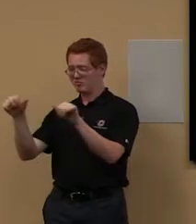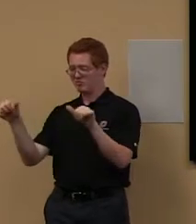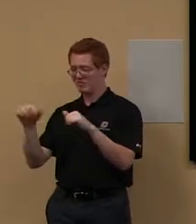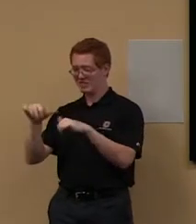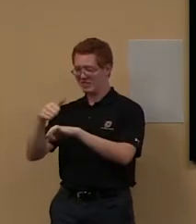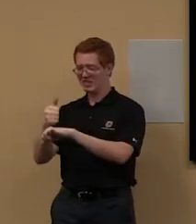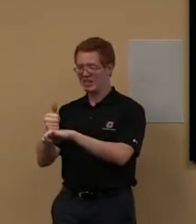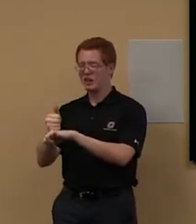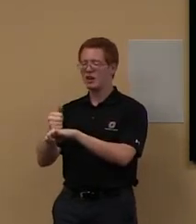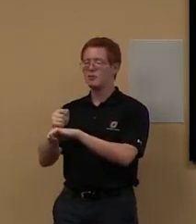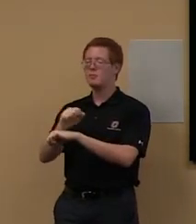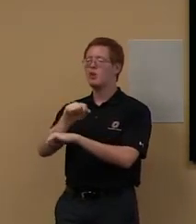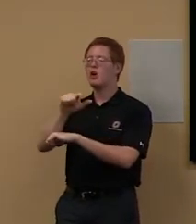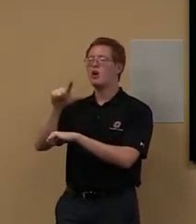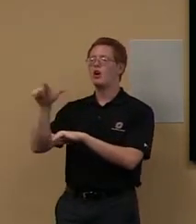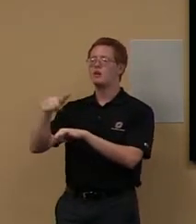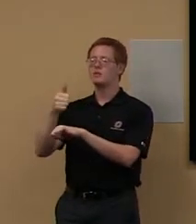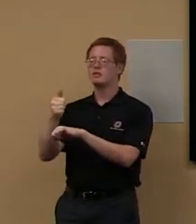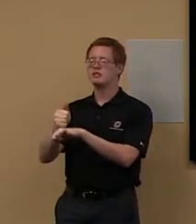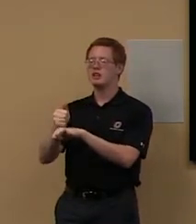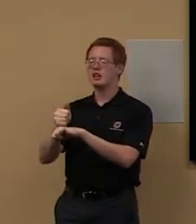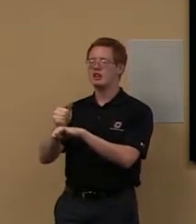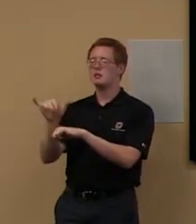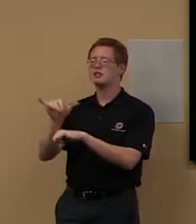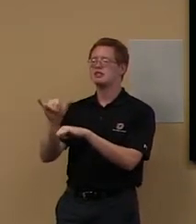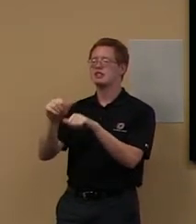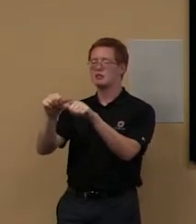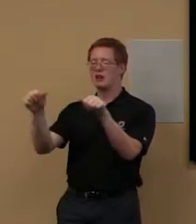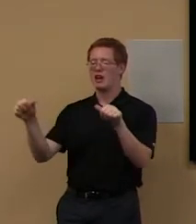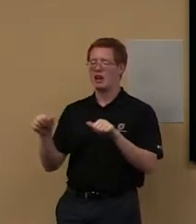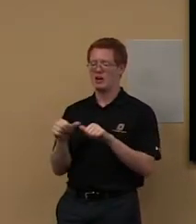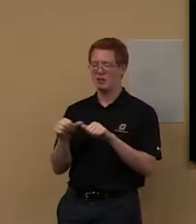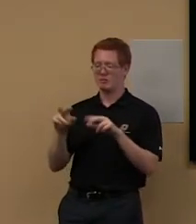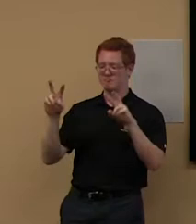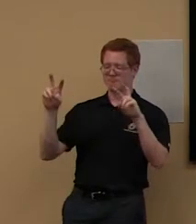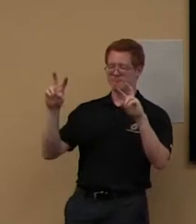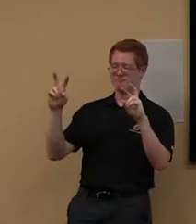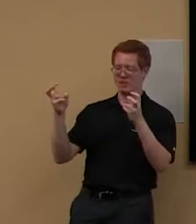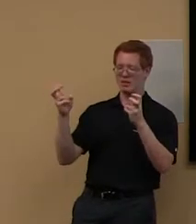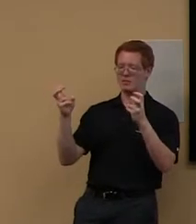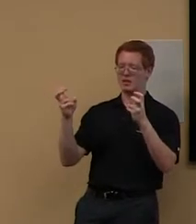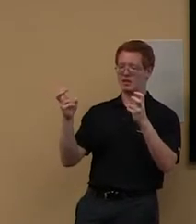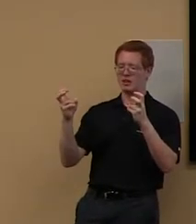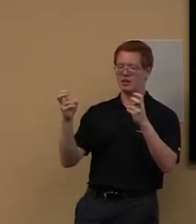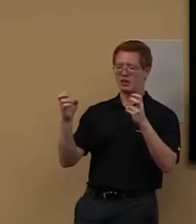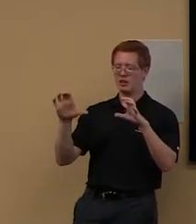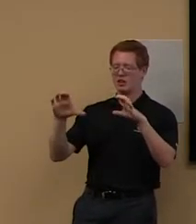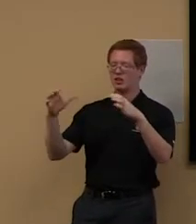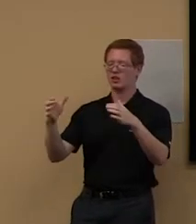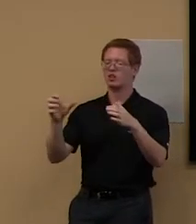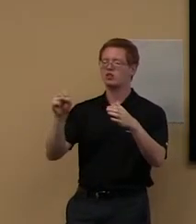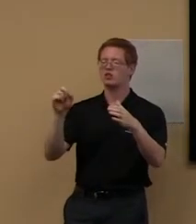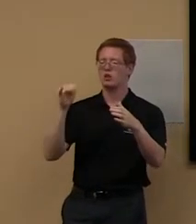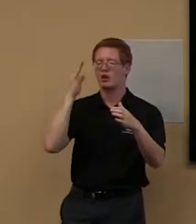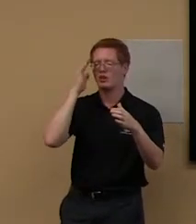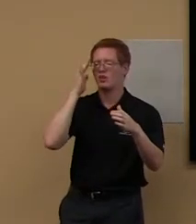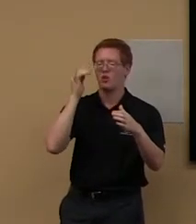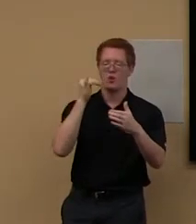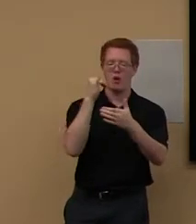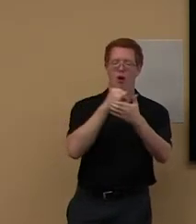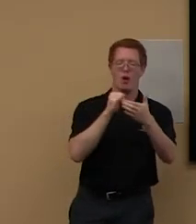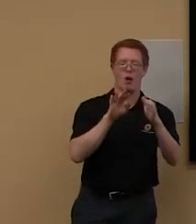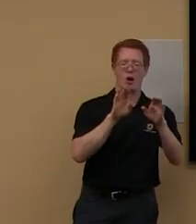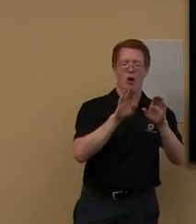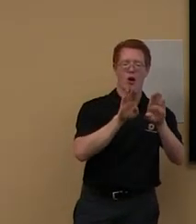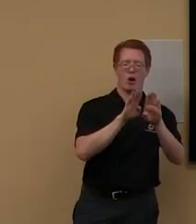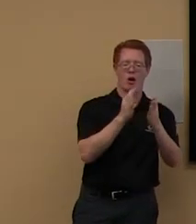my art books are up here in the ends and it's my topic. So I know that the Renaissance painting is going